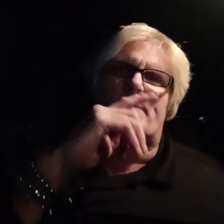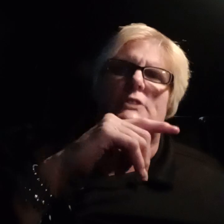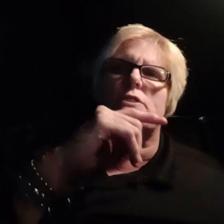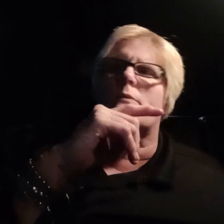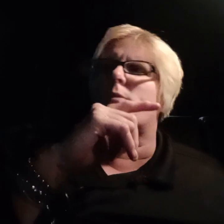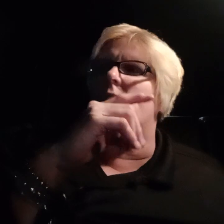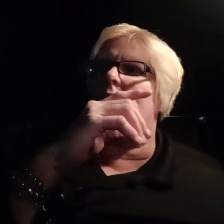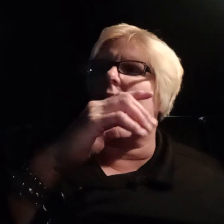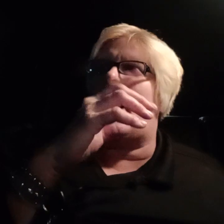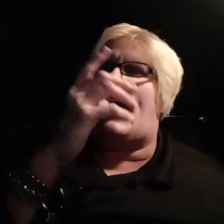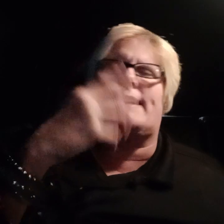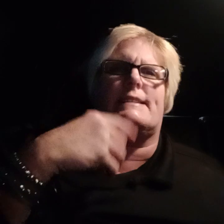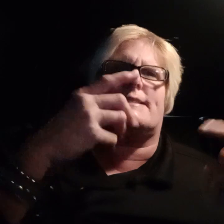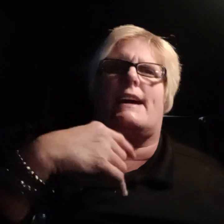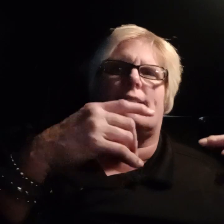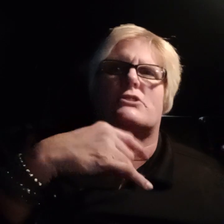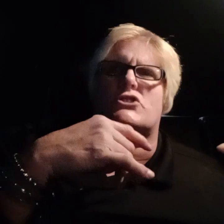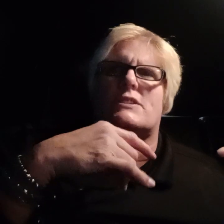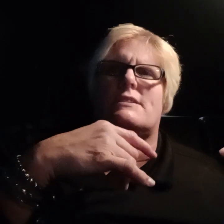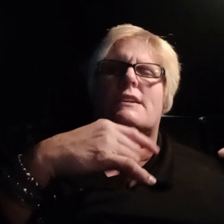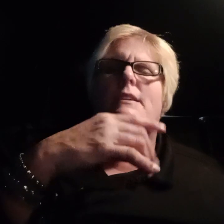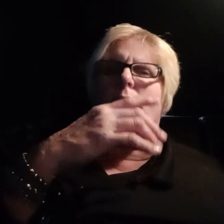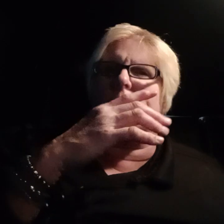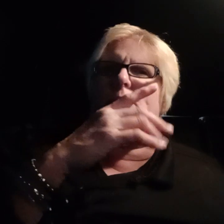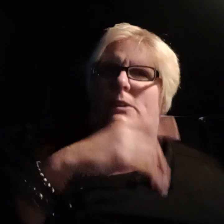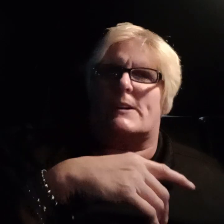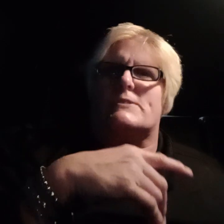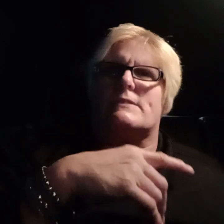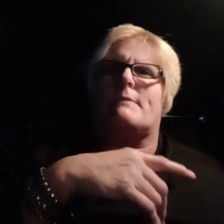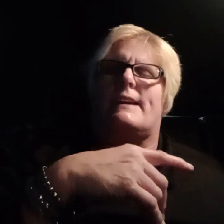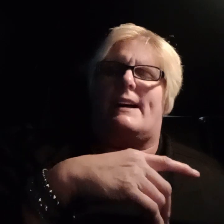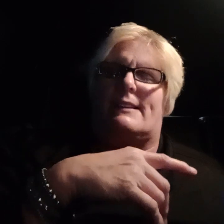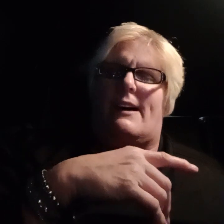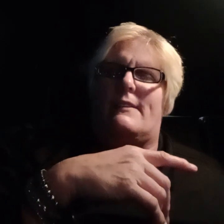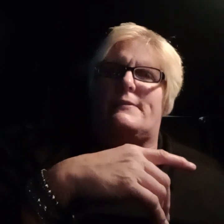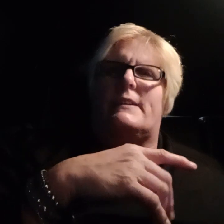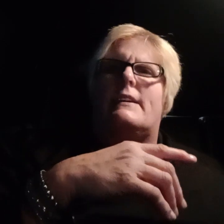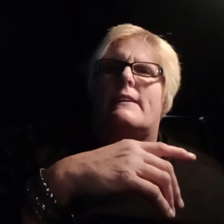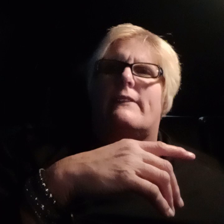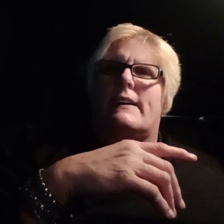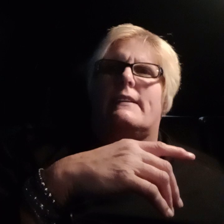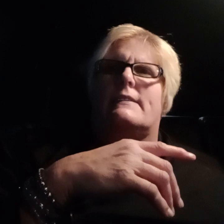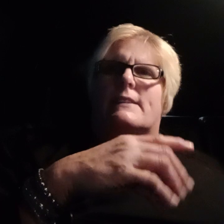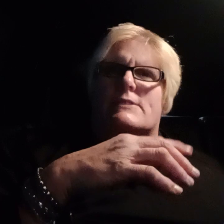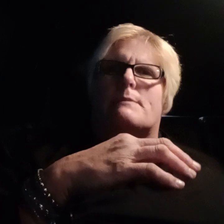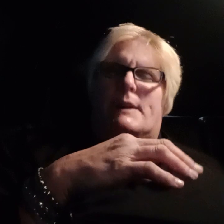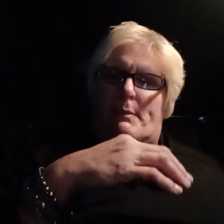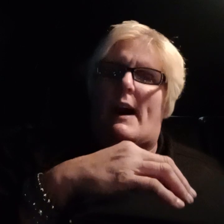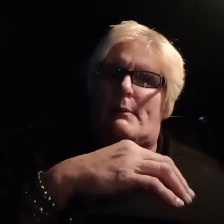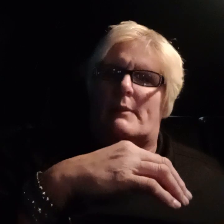Especially, I can take the shit, but if you hurt somebody I love, then there's a big problem.